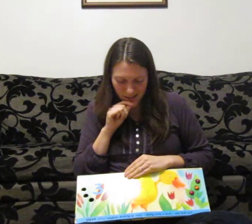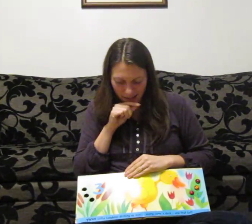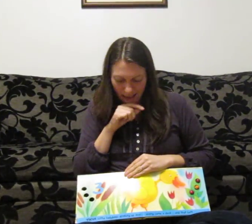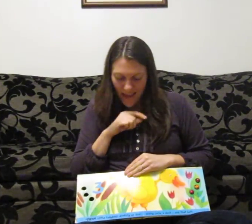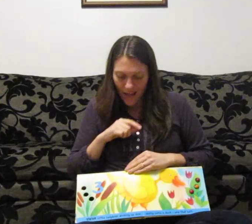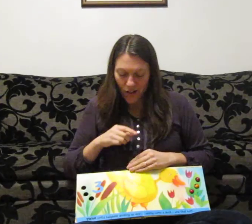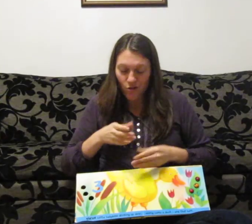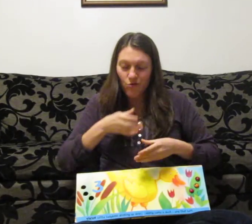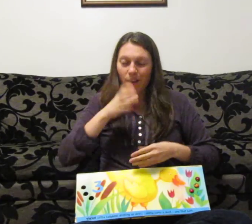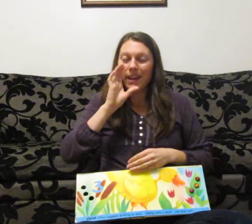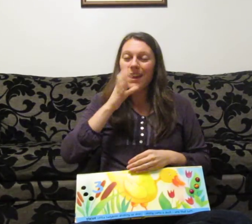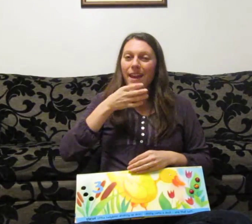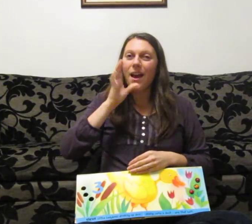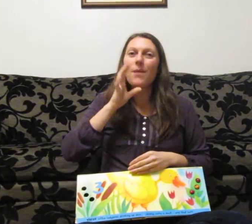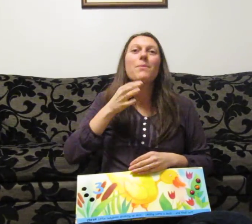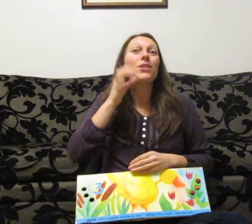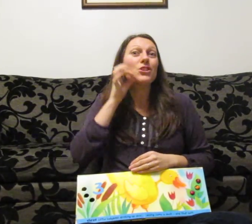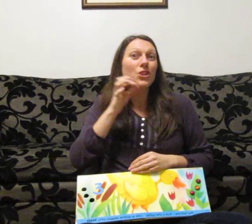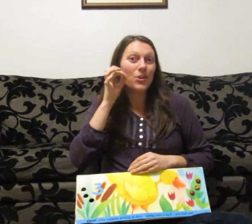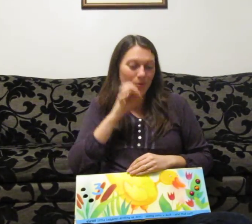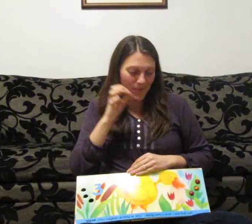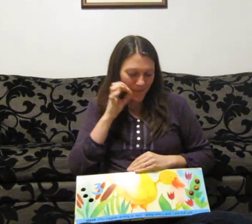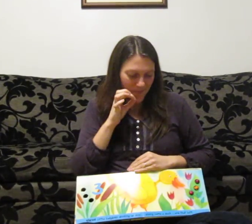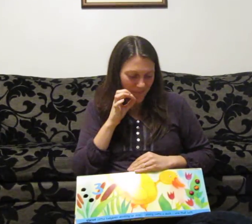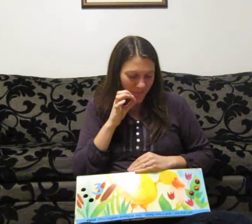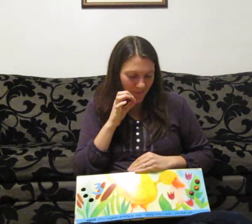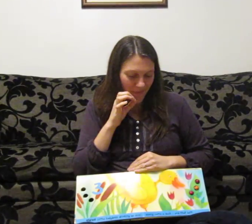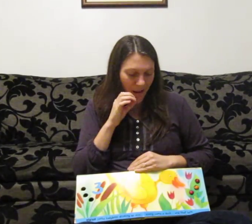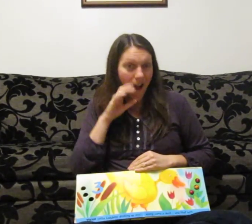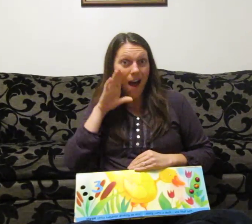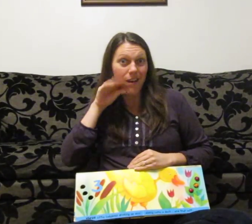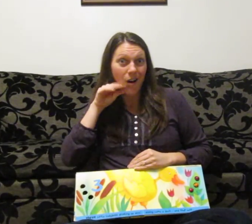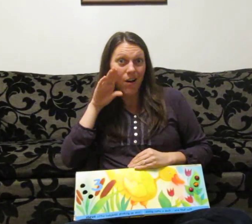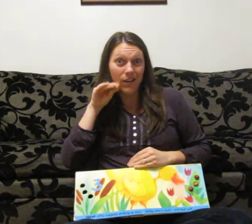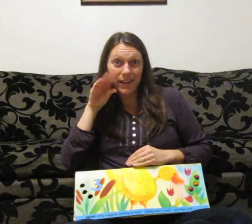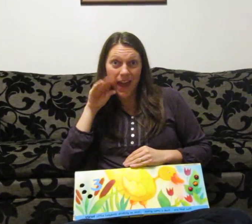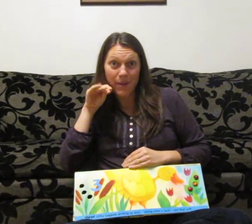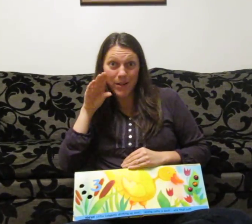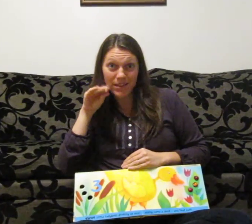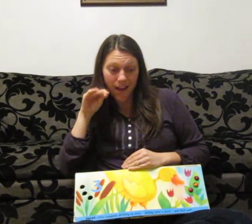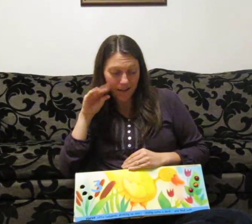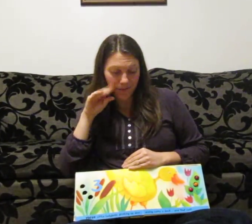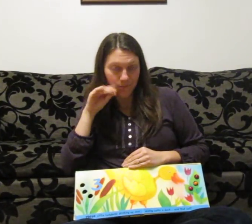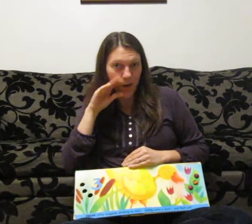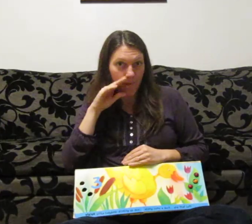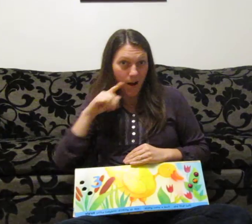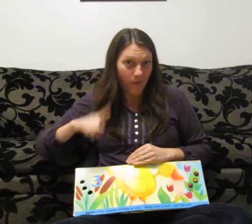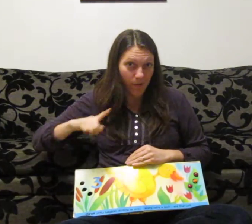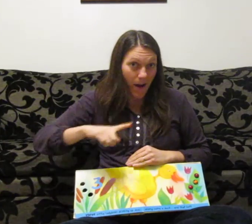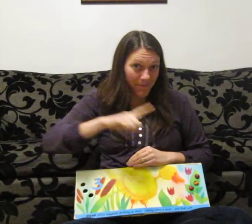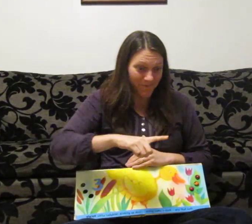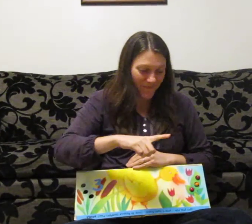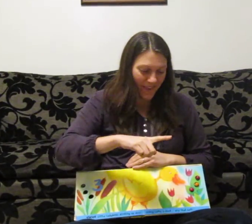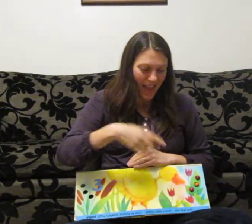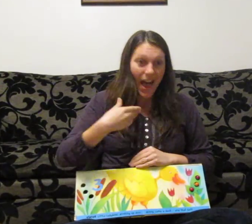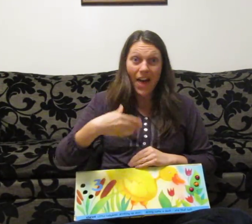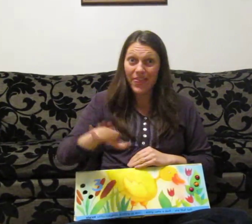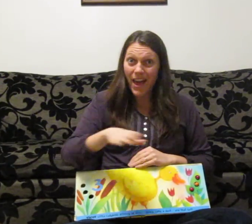drinking up the dew. Along came a duck and that